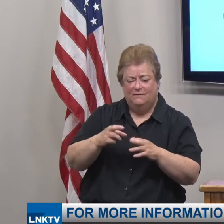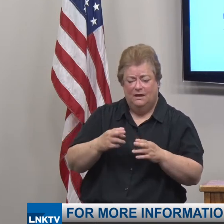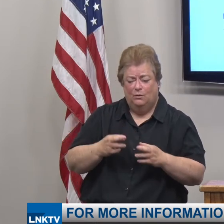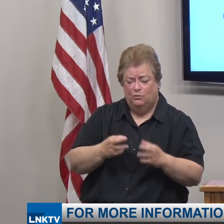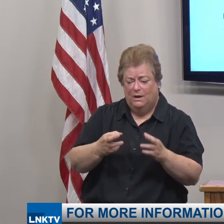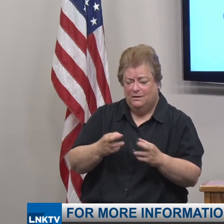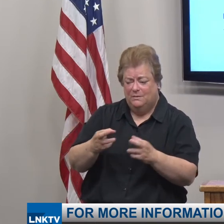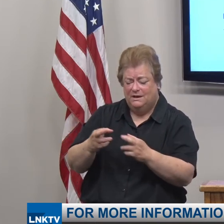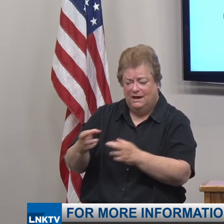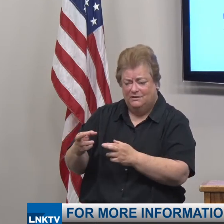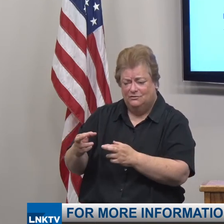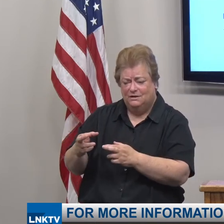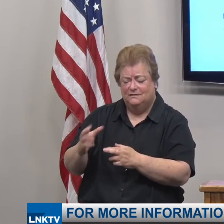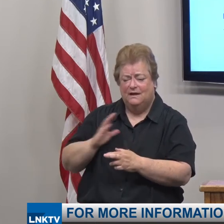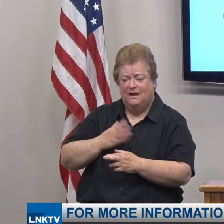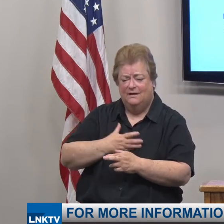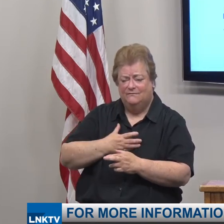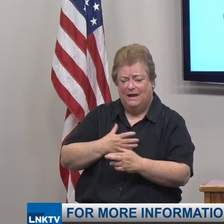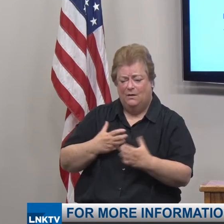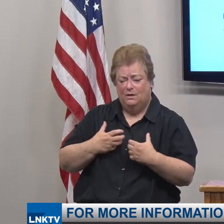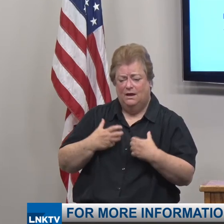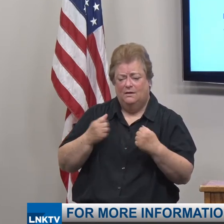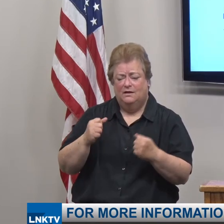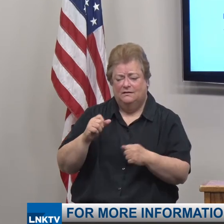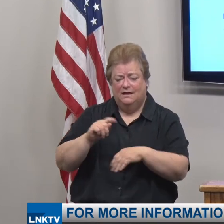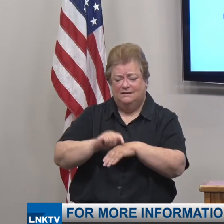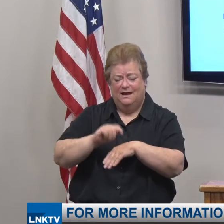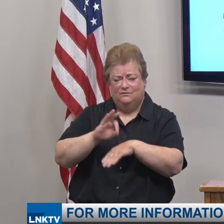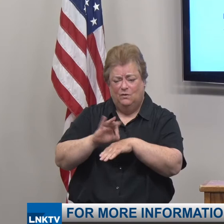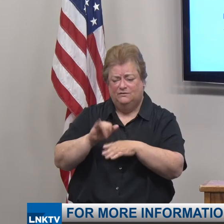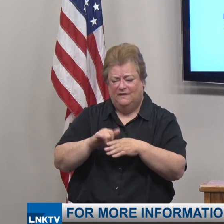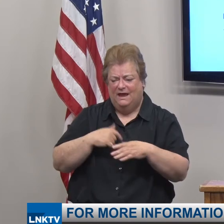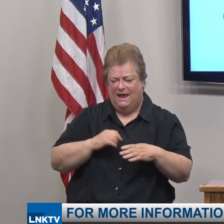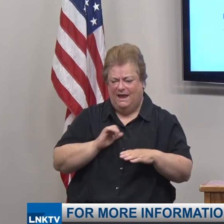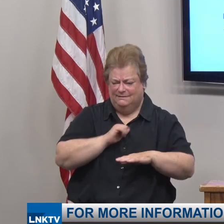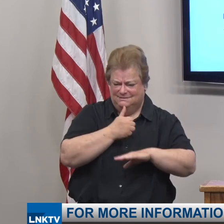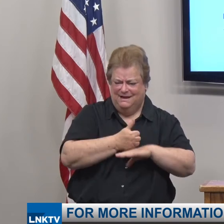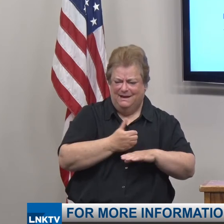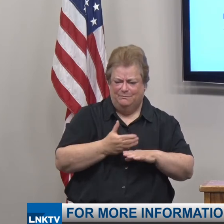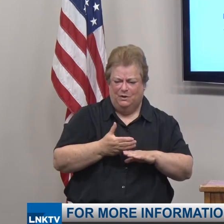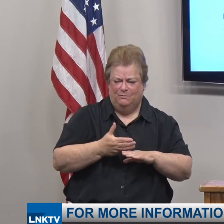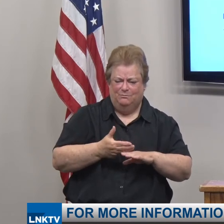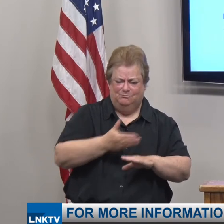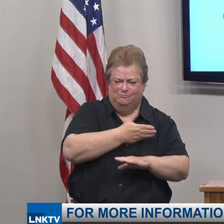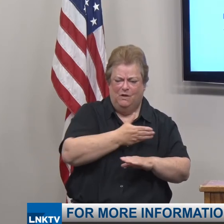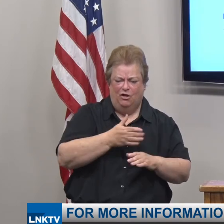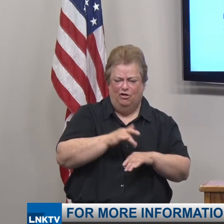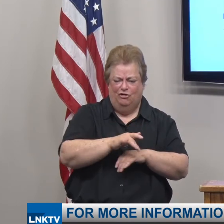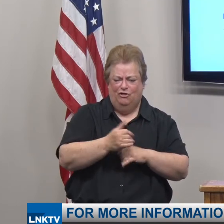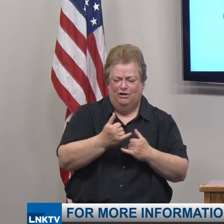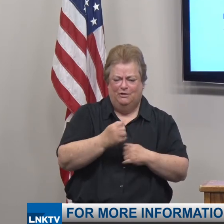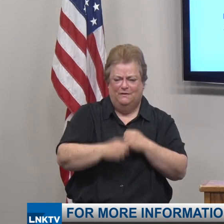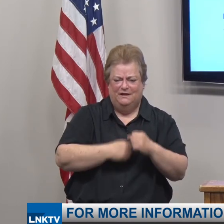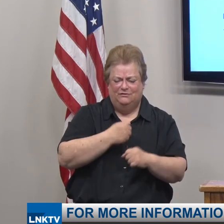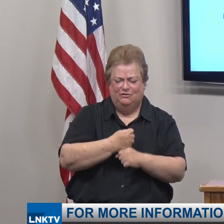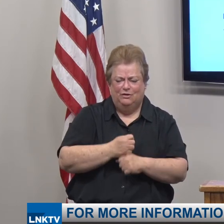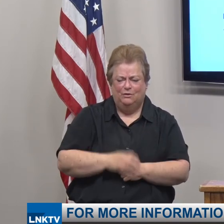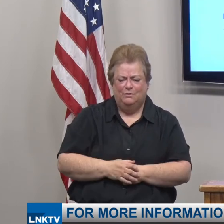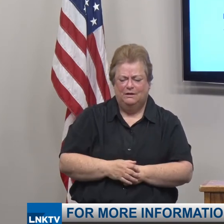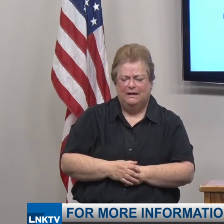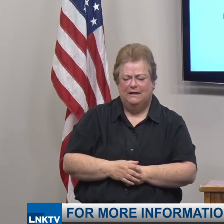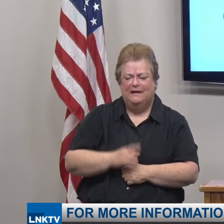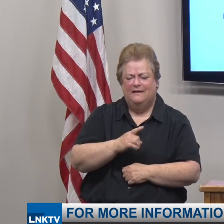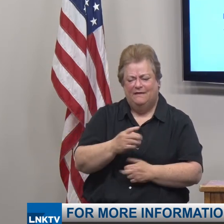of our economic recovery task force that I convened earlier this year. That task force released a report last month with